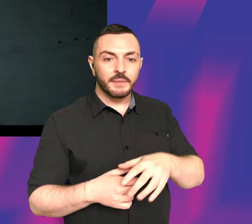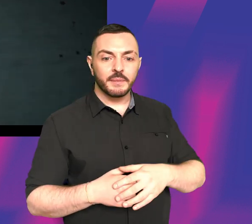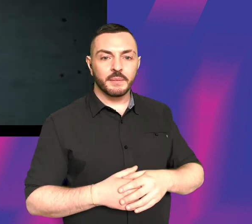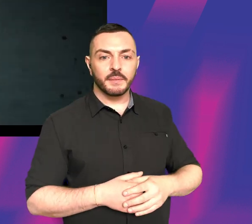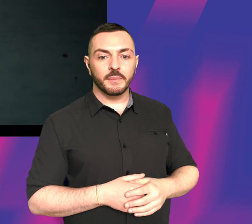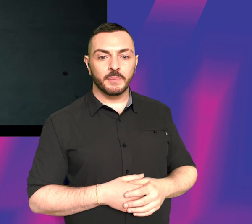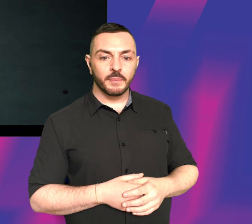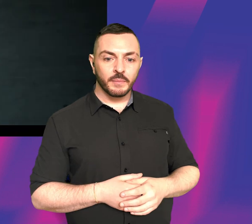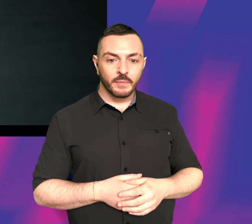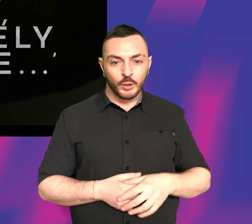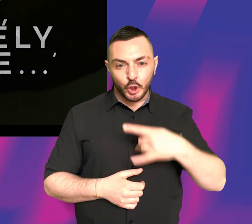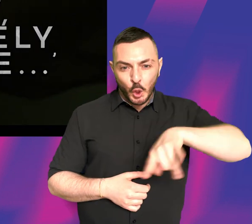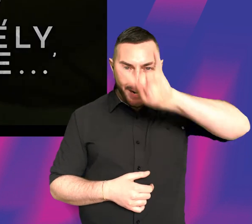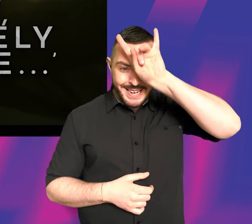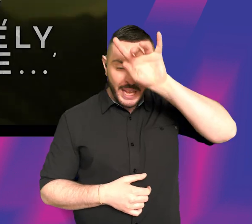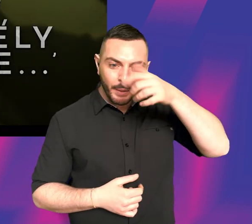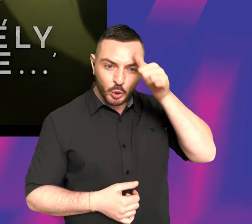Do you know what a demon is?